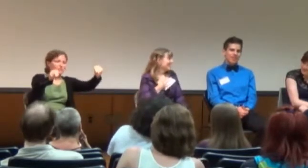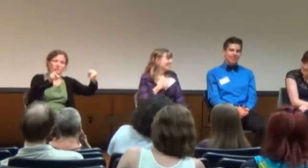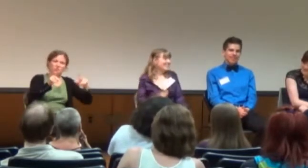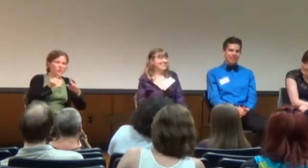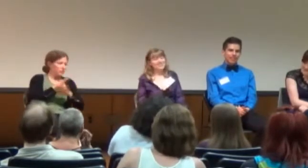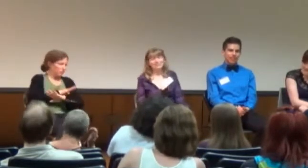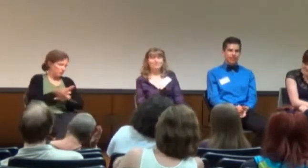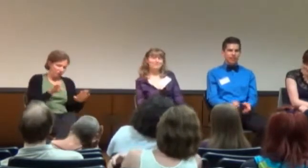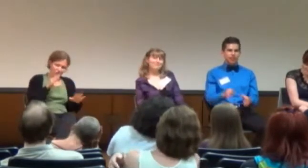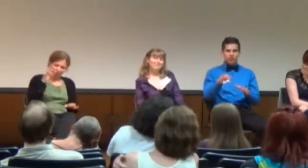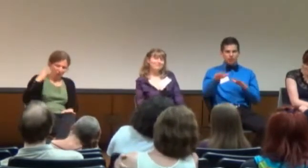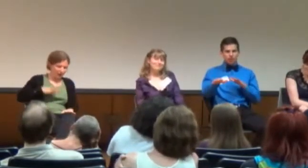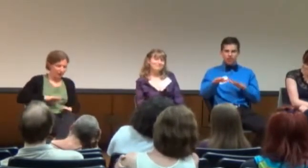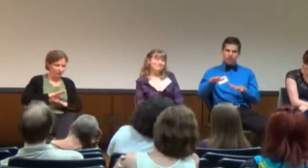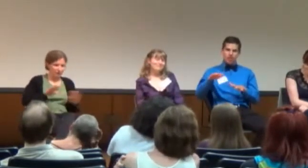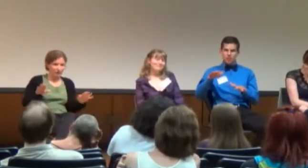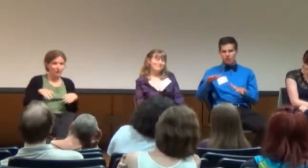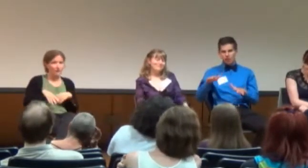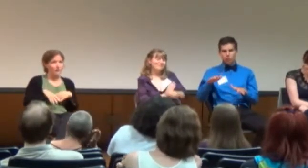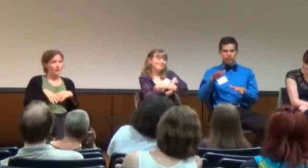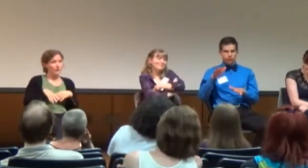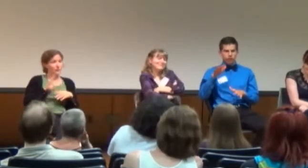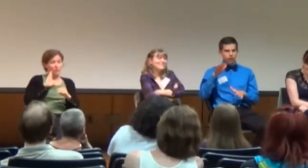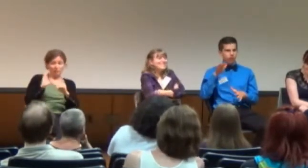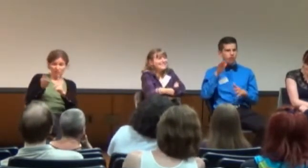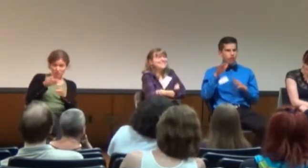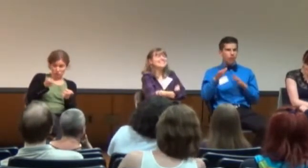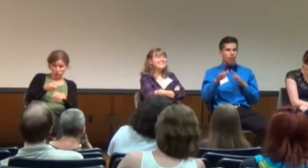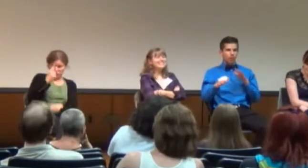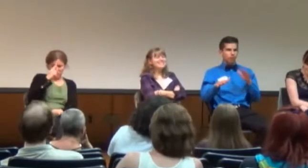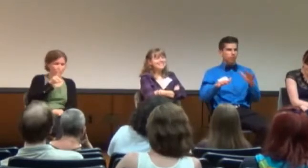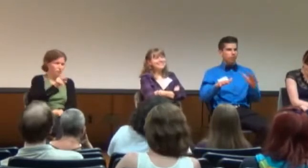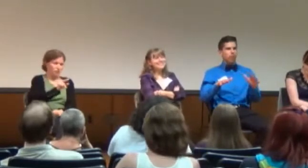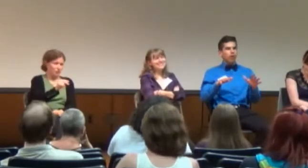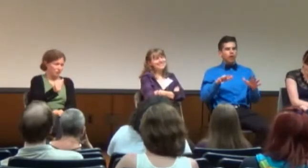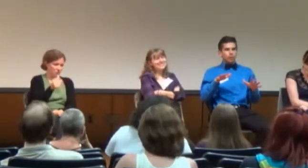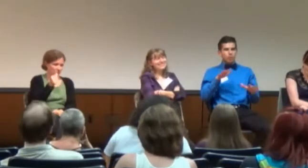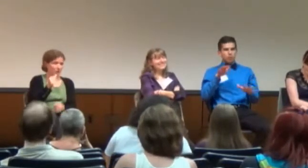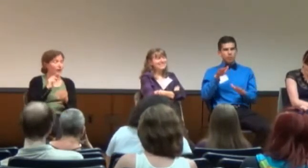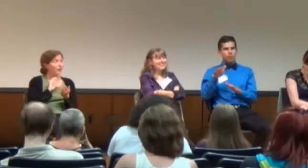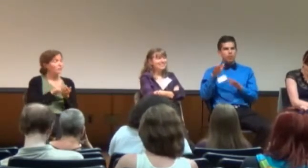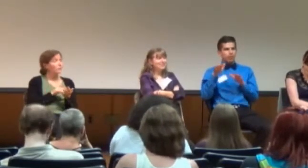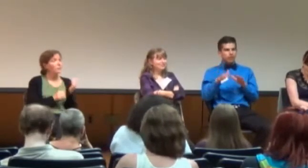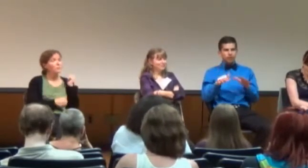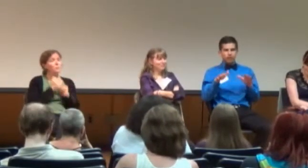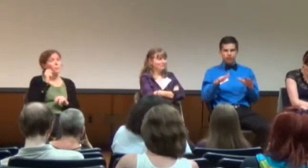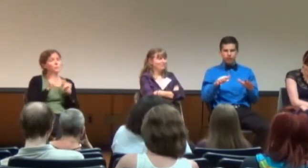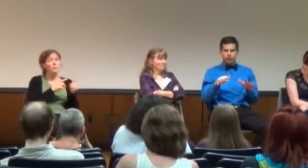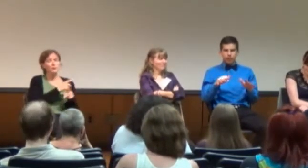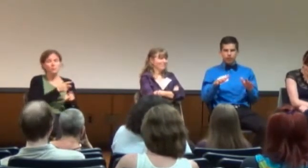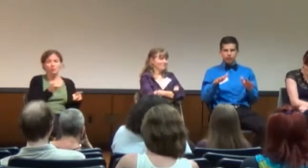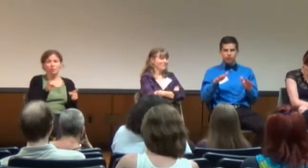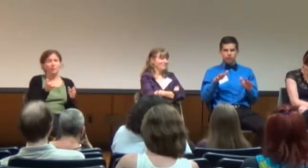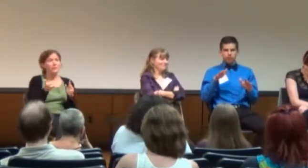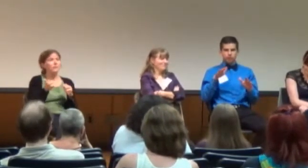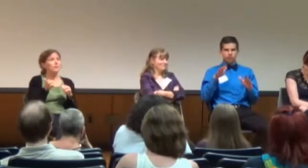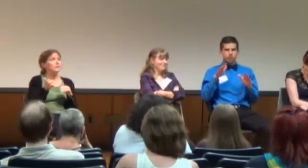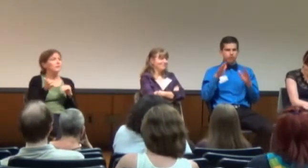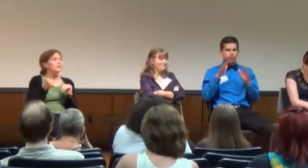because you're not going to change their mind. What I've learned from a lot of people, most people are very, very